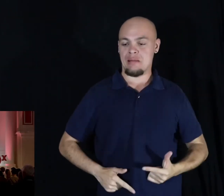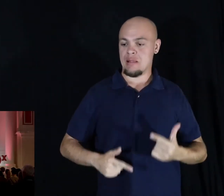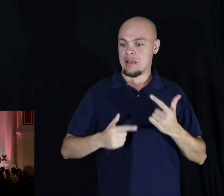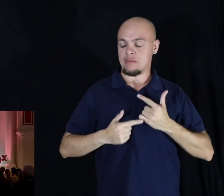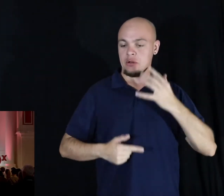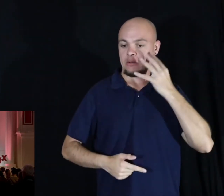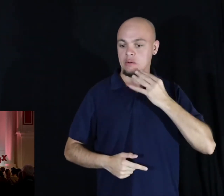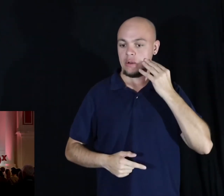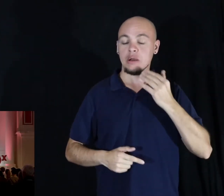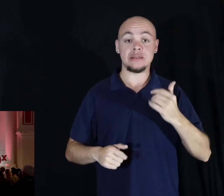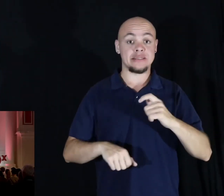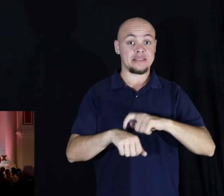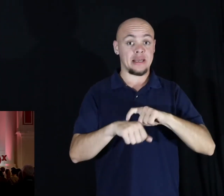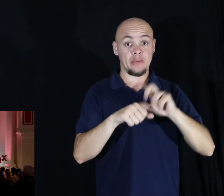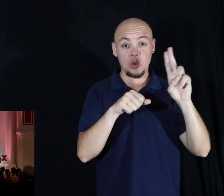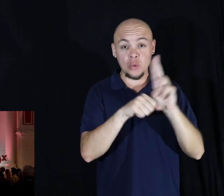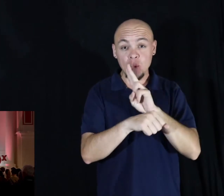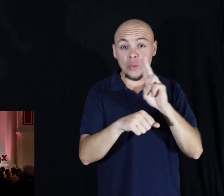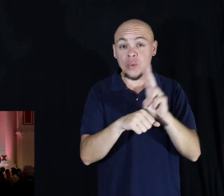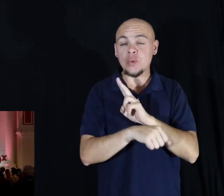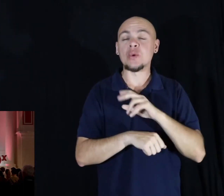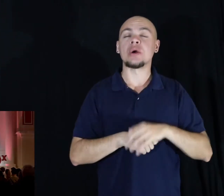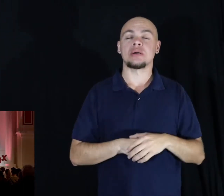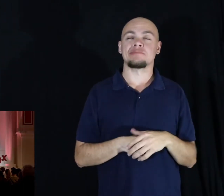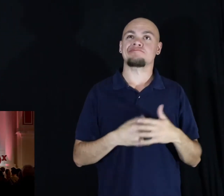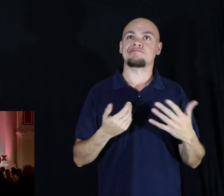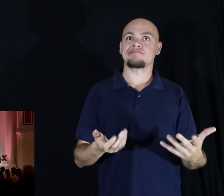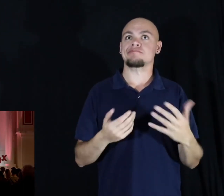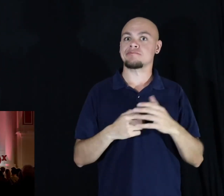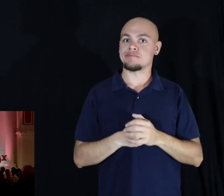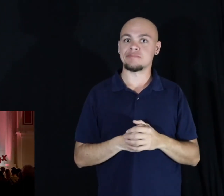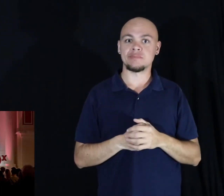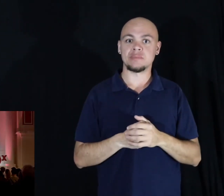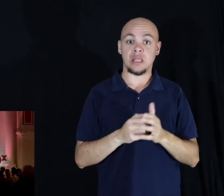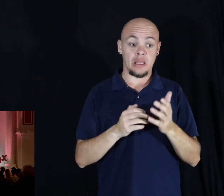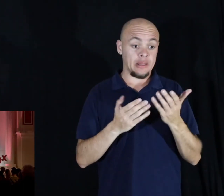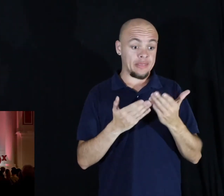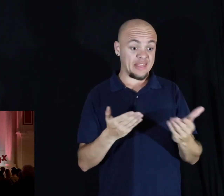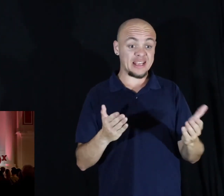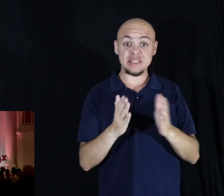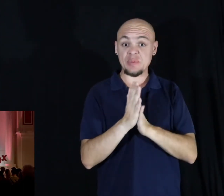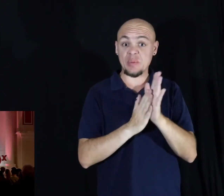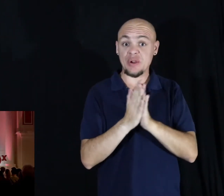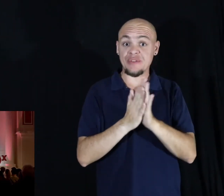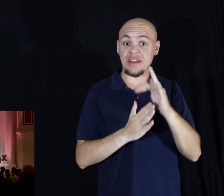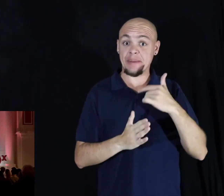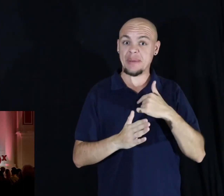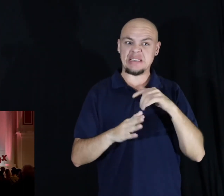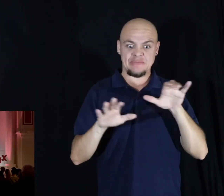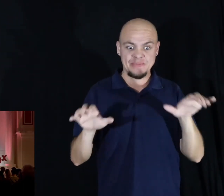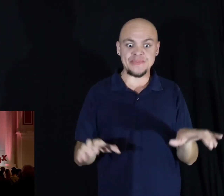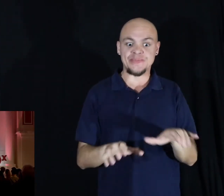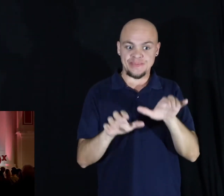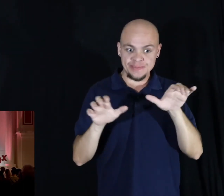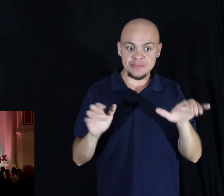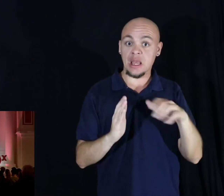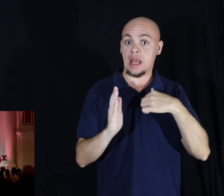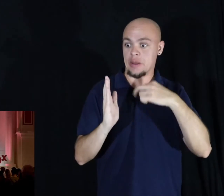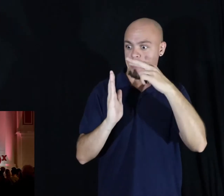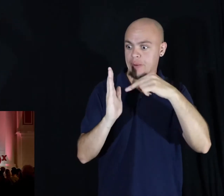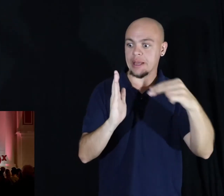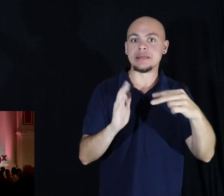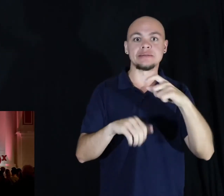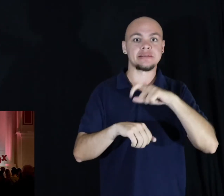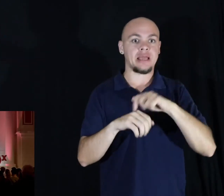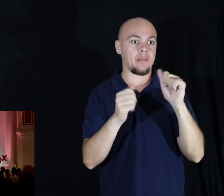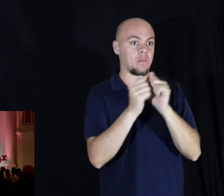usefully, consuming my life with things that only motivated me and kept me going. I read. I spent time with